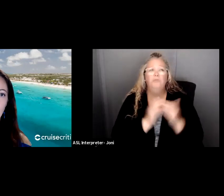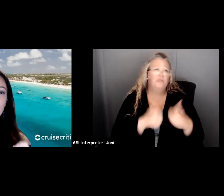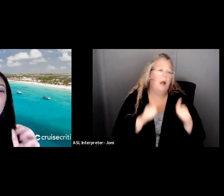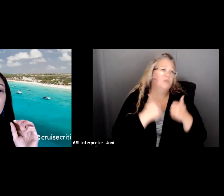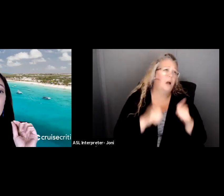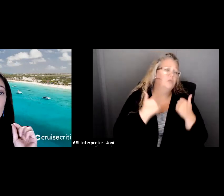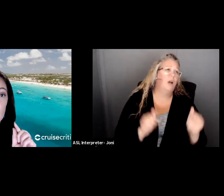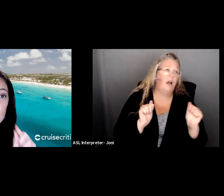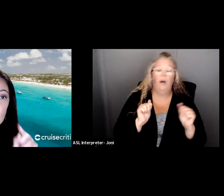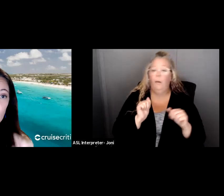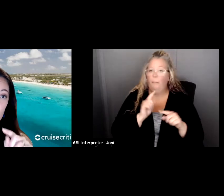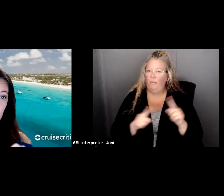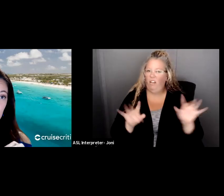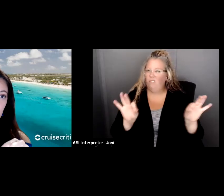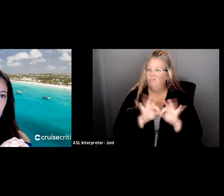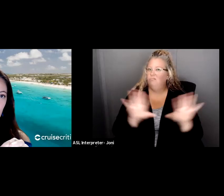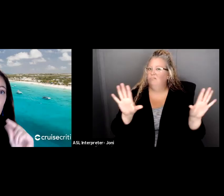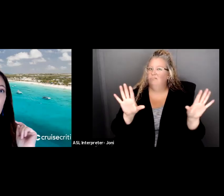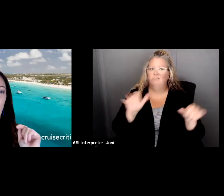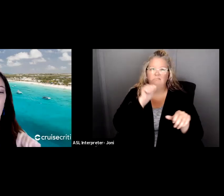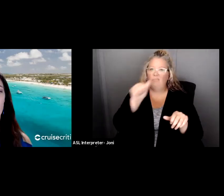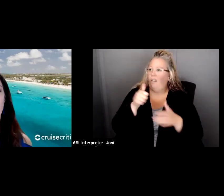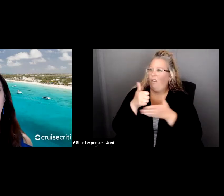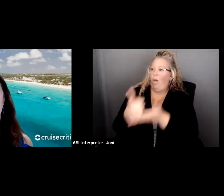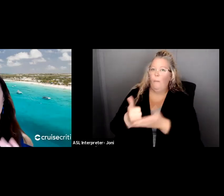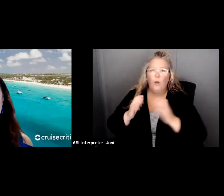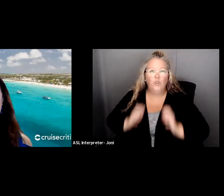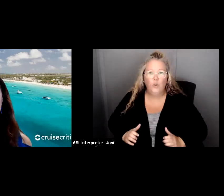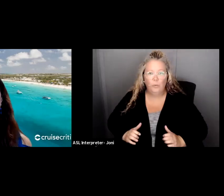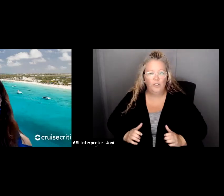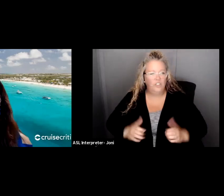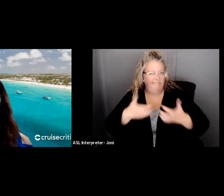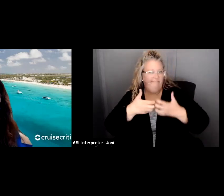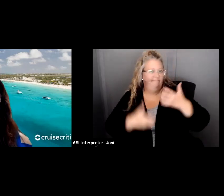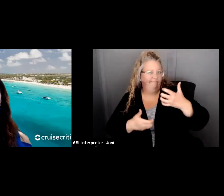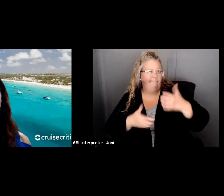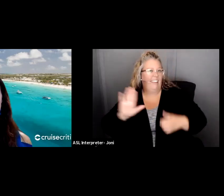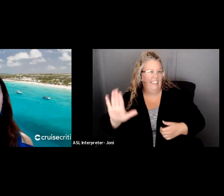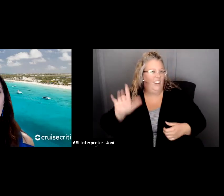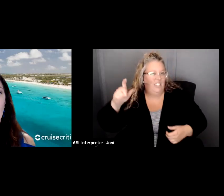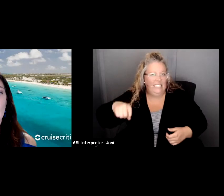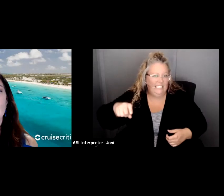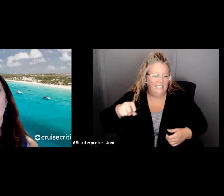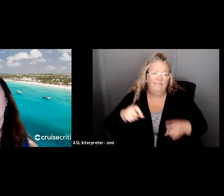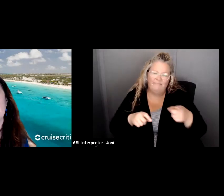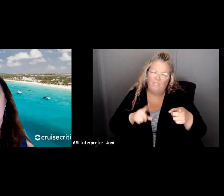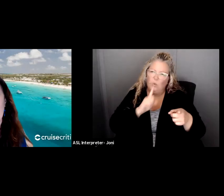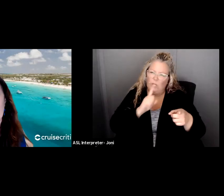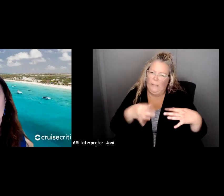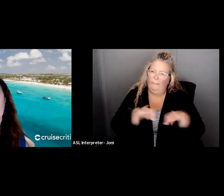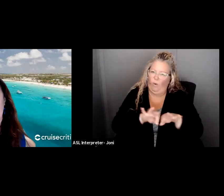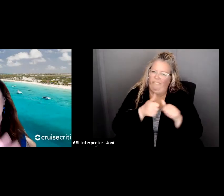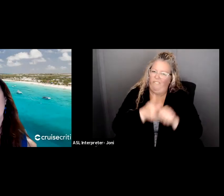consumers that your consumers need. Um, so it's really important to do this. SWOT